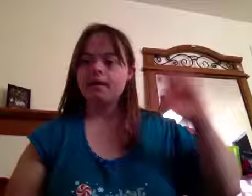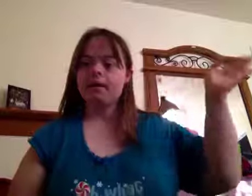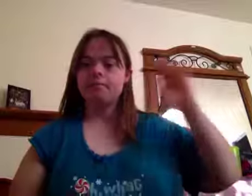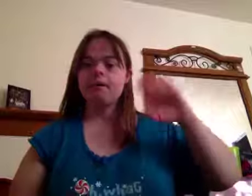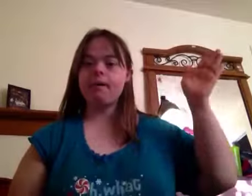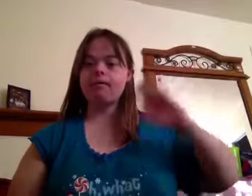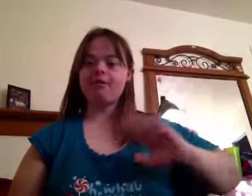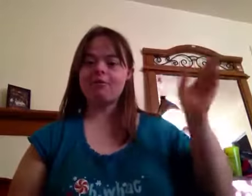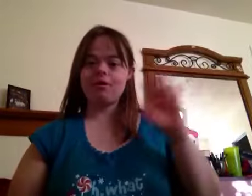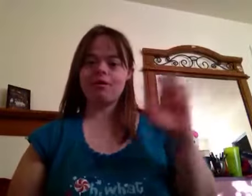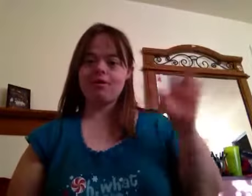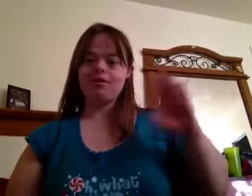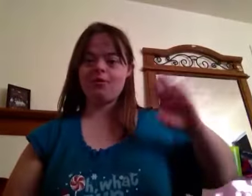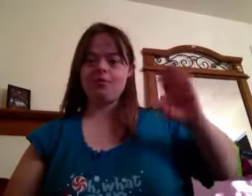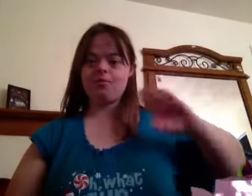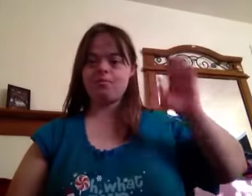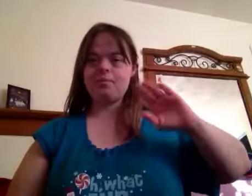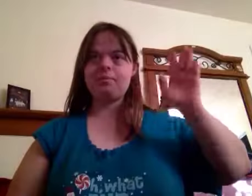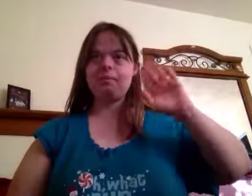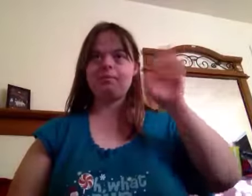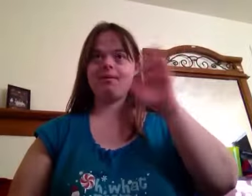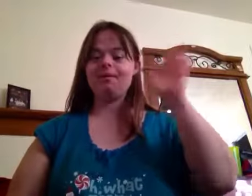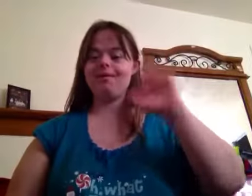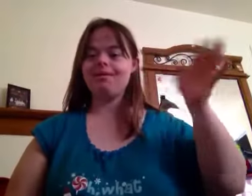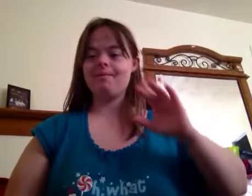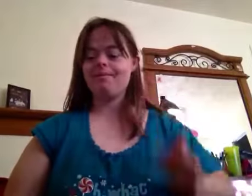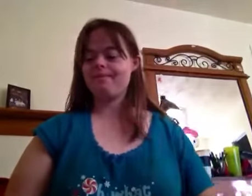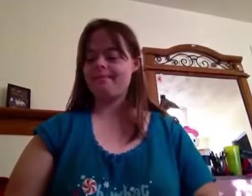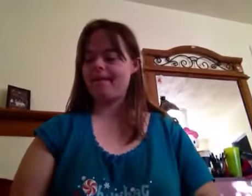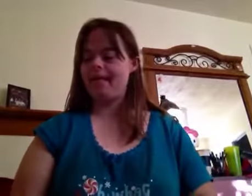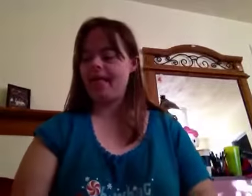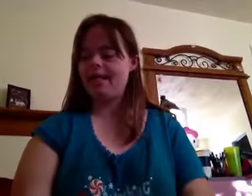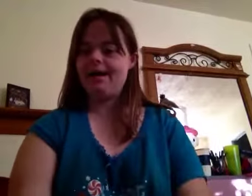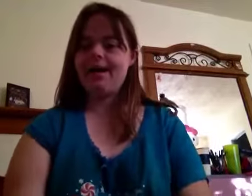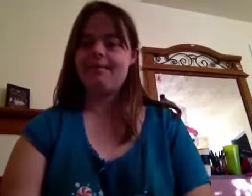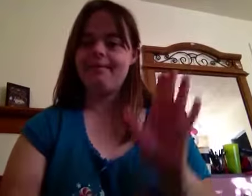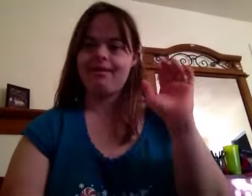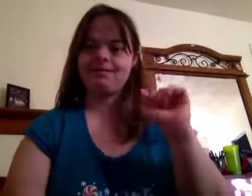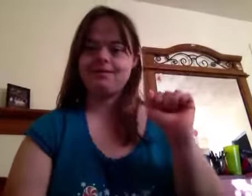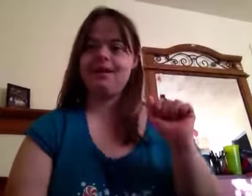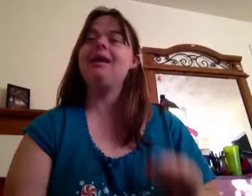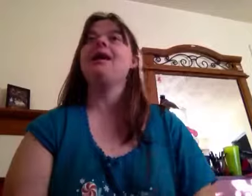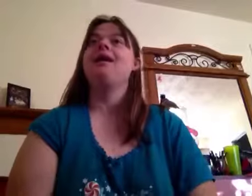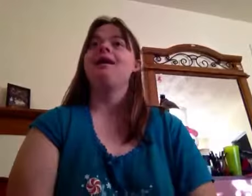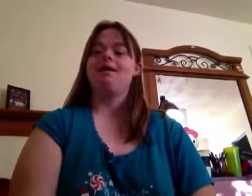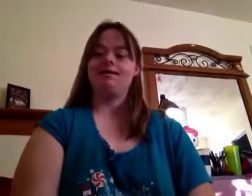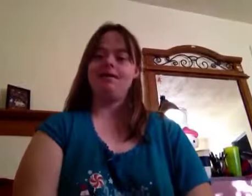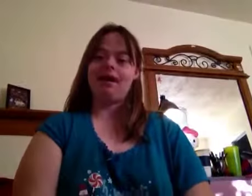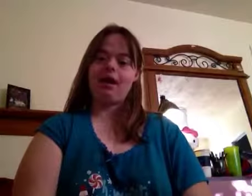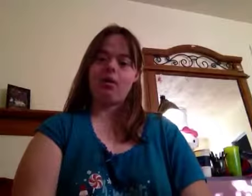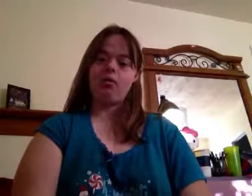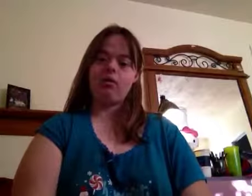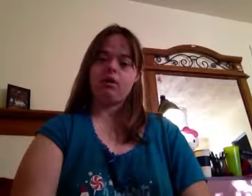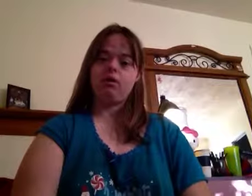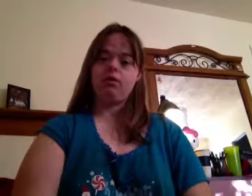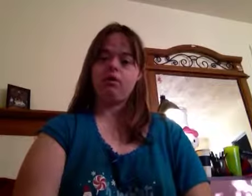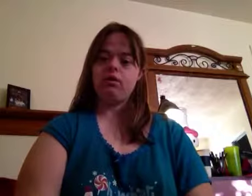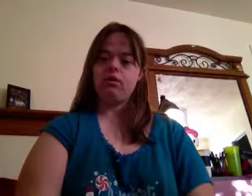Merry Christmas YouTube people. Hi, I'm Chelsea. Today I'm going to do